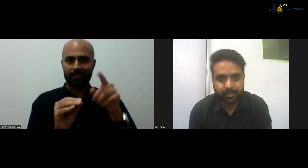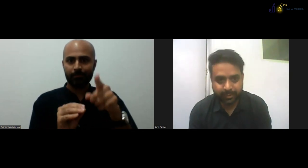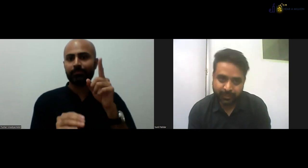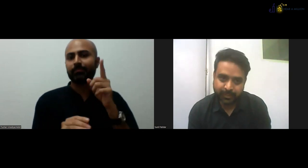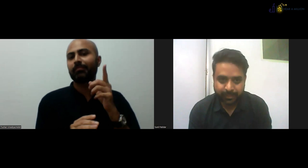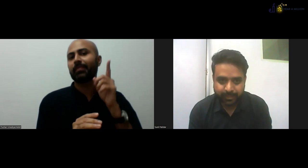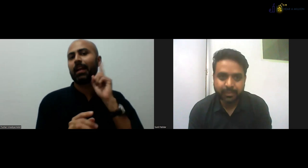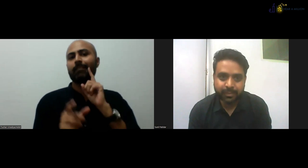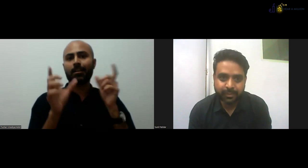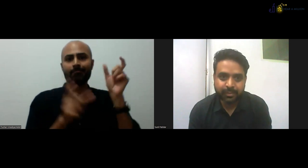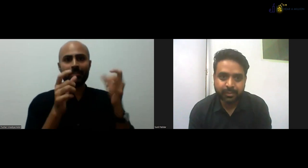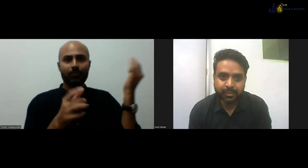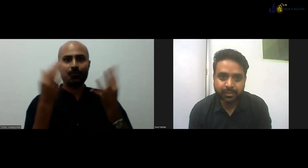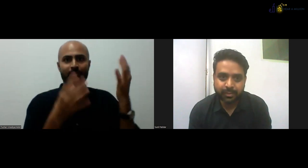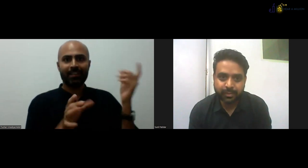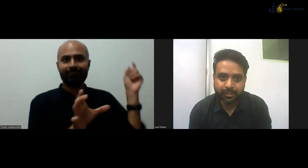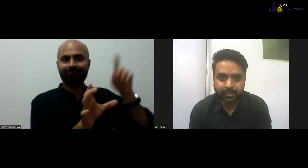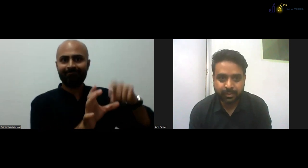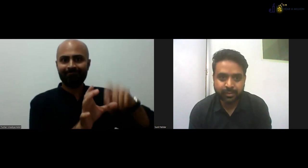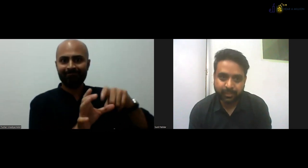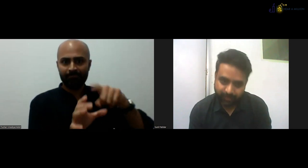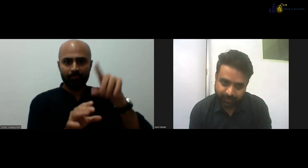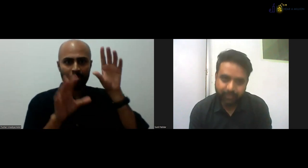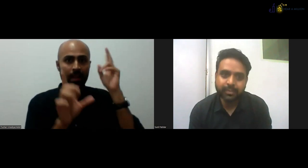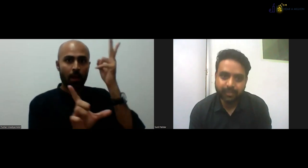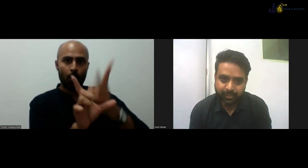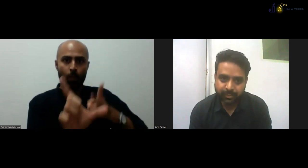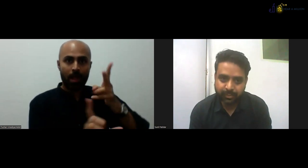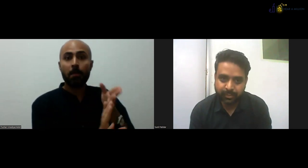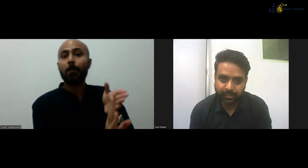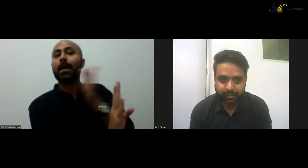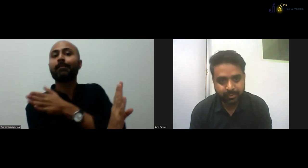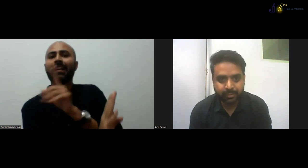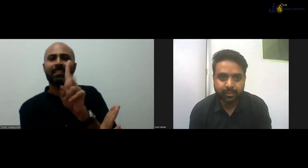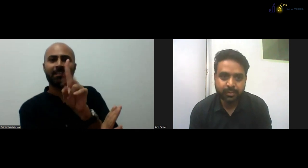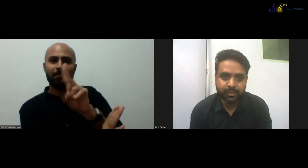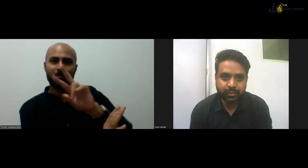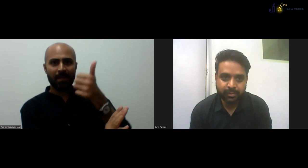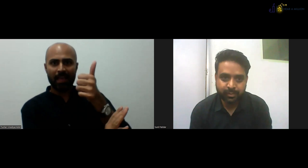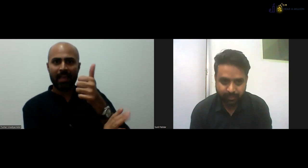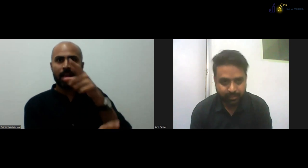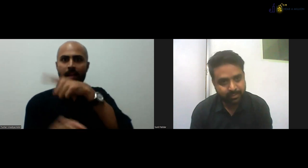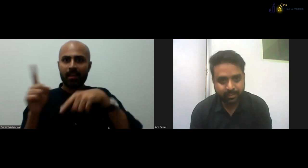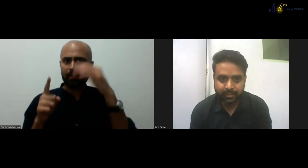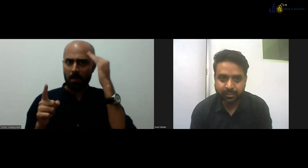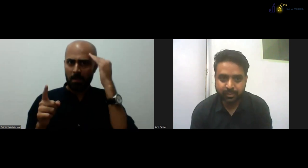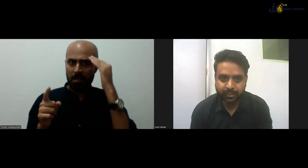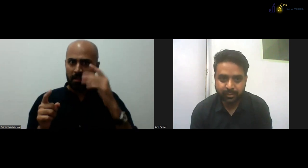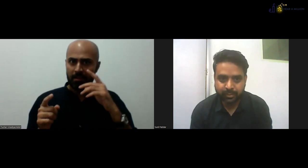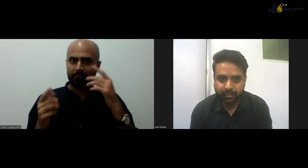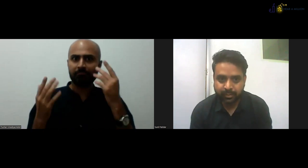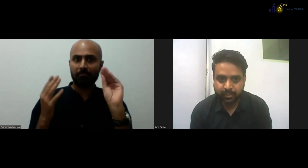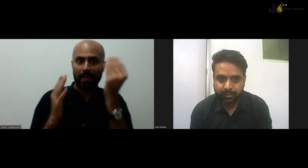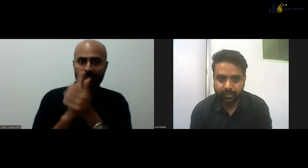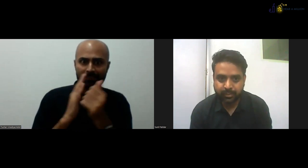Okay. So I would like to ask you something about the DTISL course. When the deaf people join your course, it's a two years course. When they